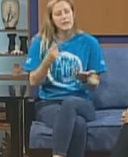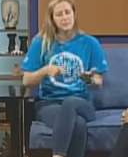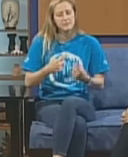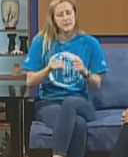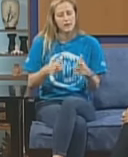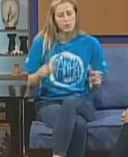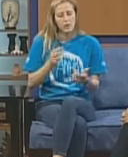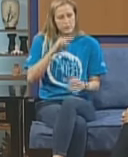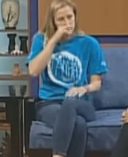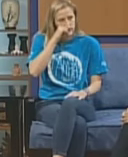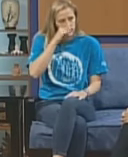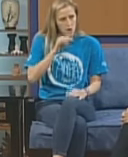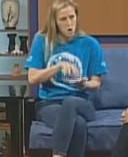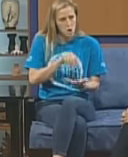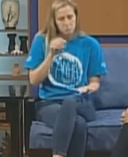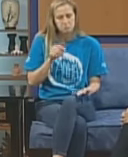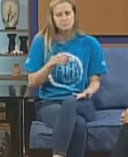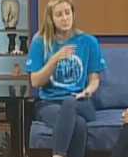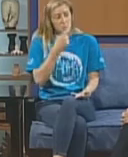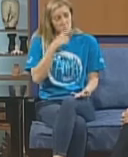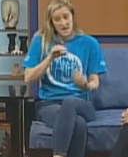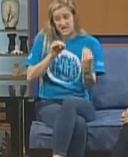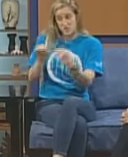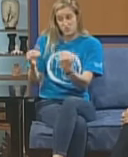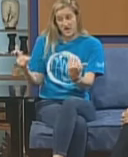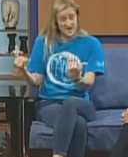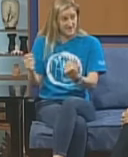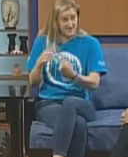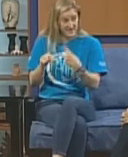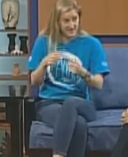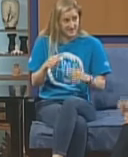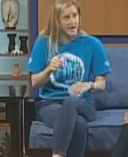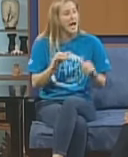little kid. Would you teach me right now how to sign my name?